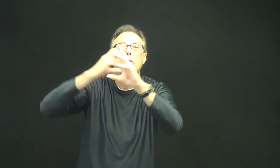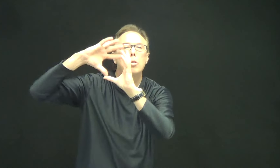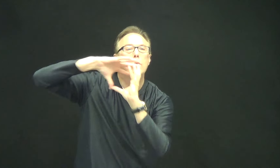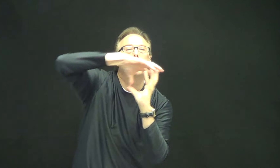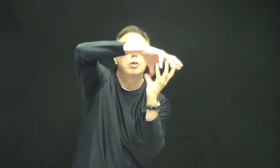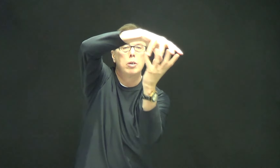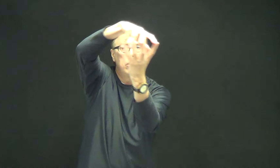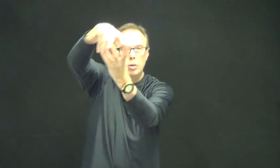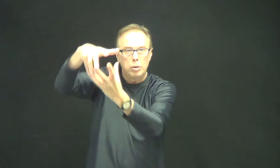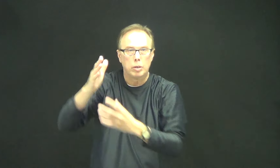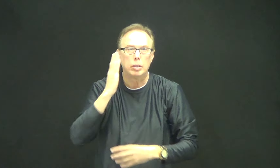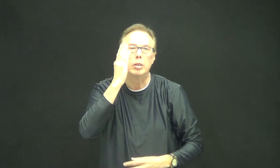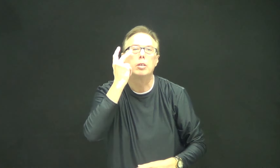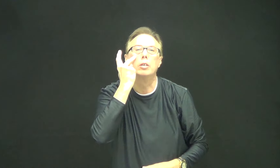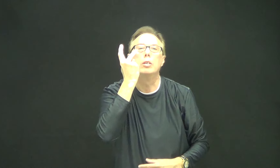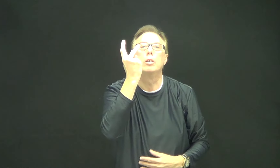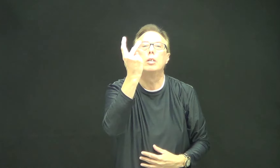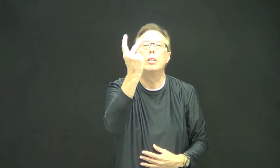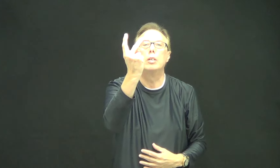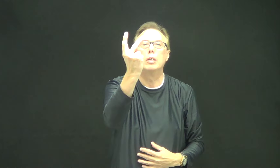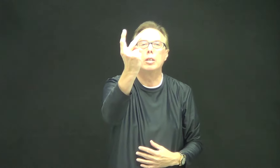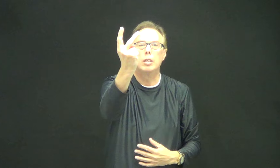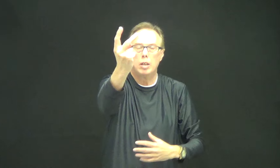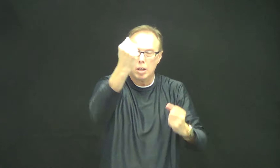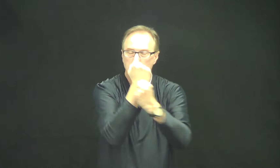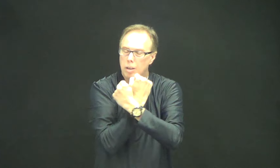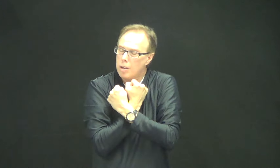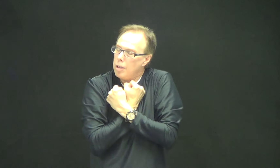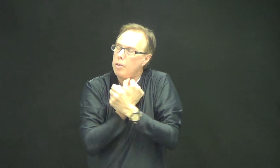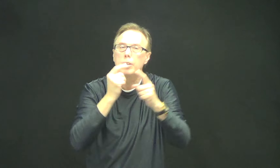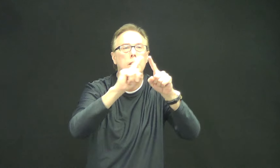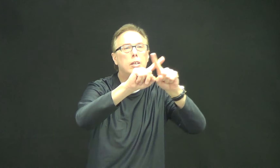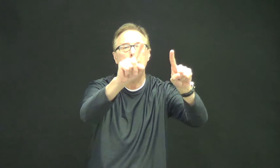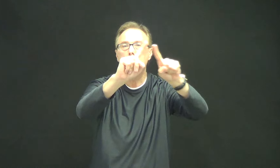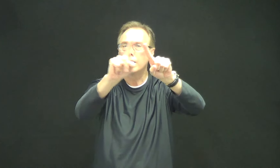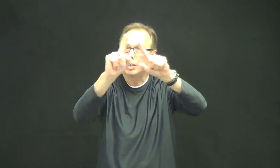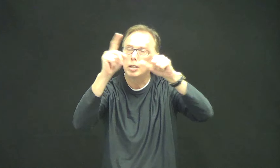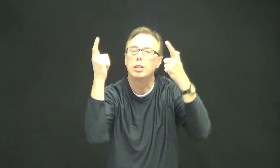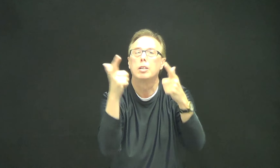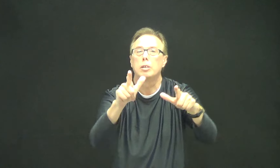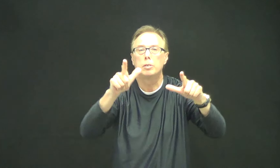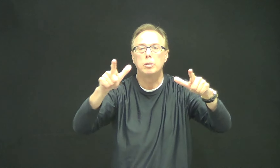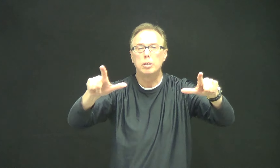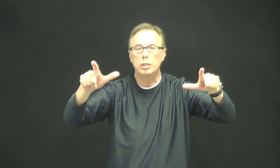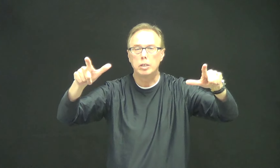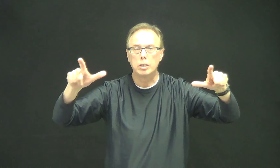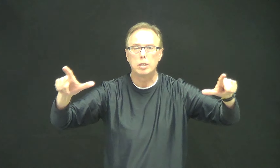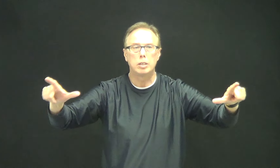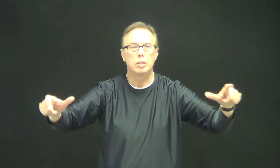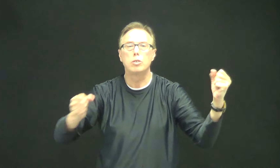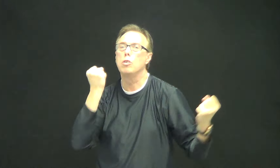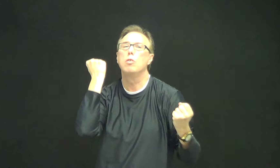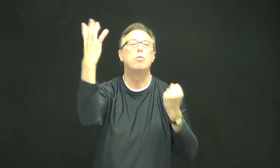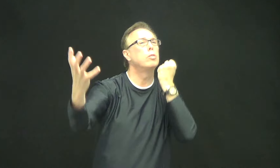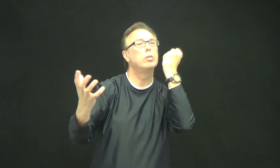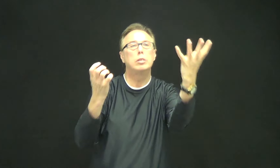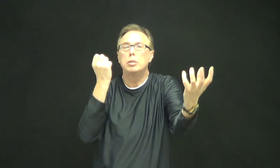the world will hear. Love in any language, fluently